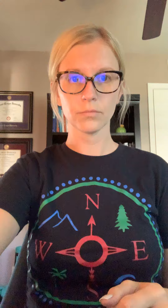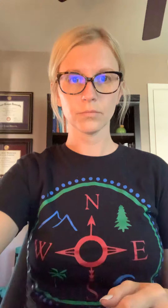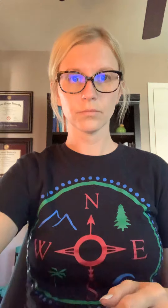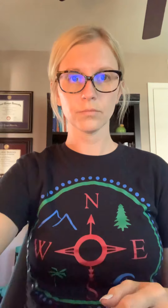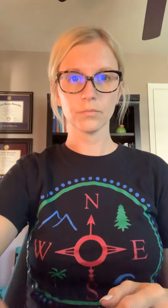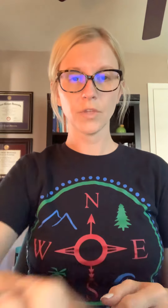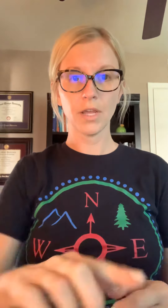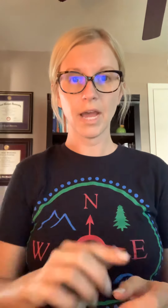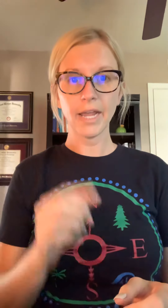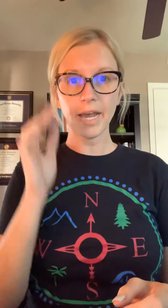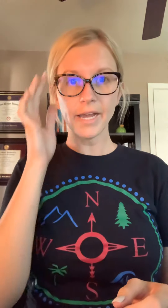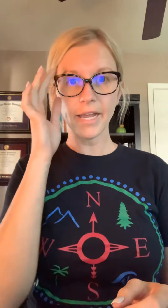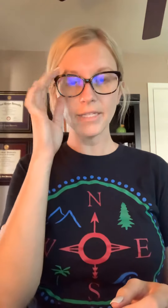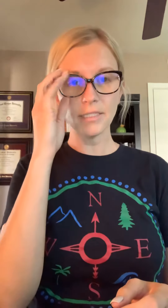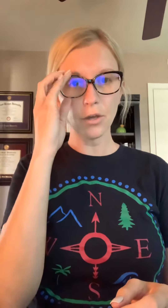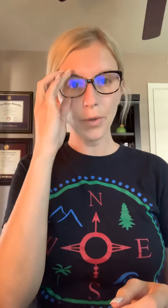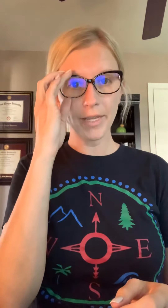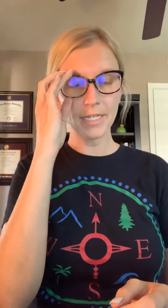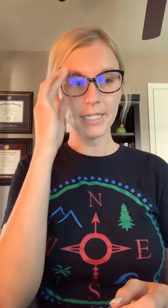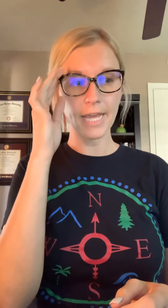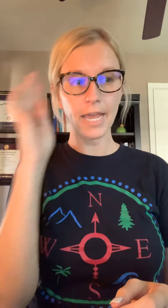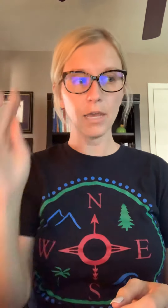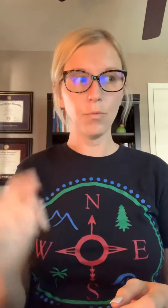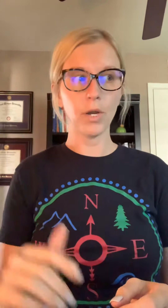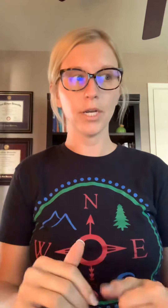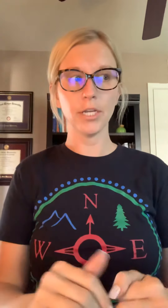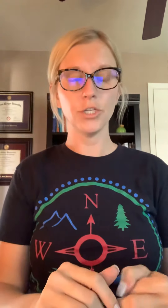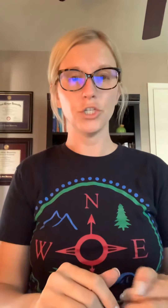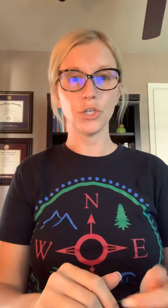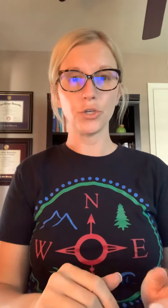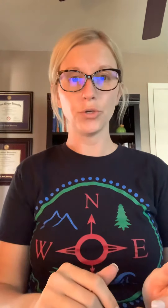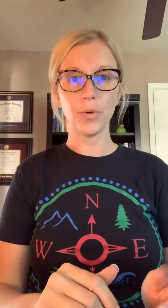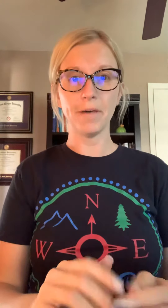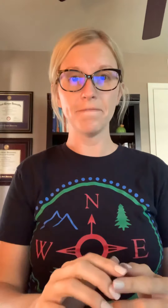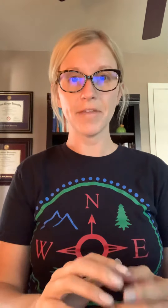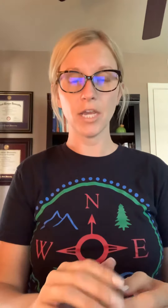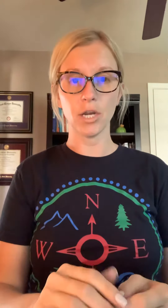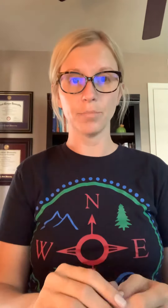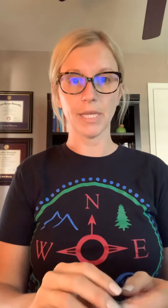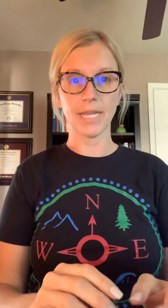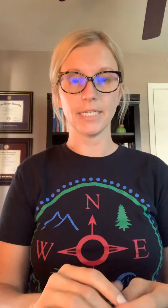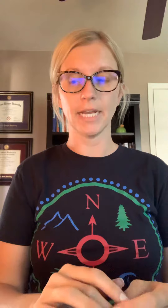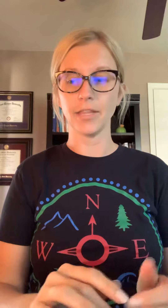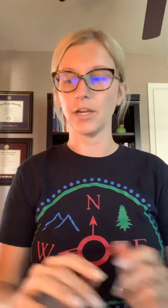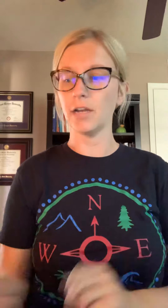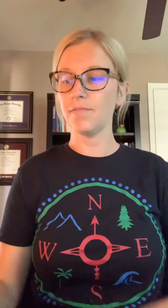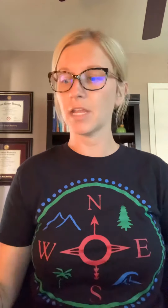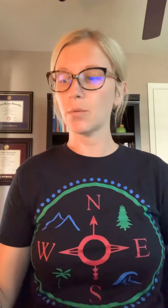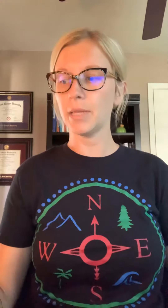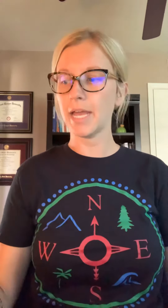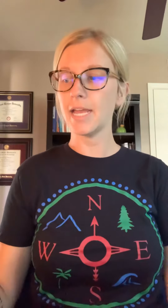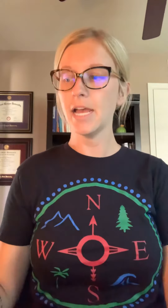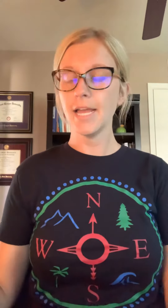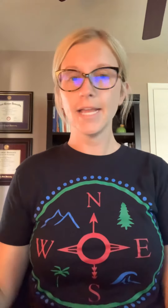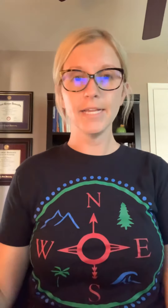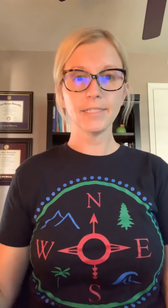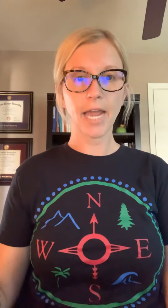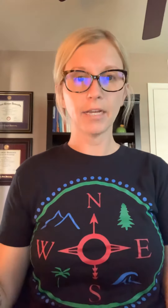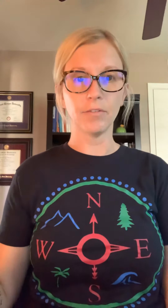Hi guys! Okay today we're gonna do a finger play together. A finger play is kind of a